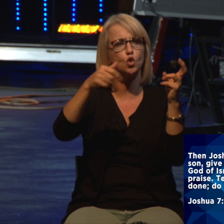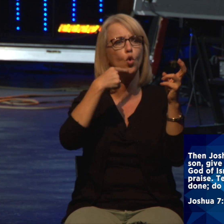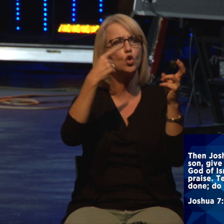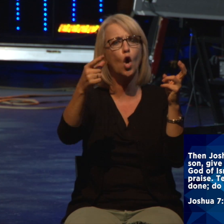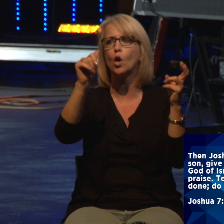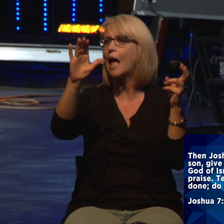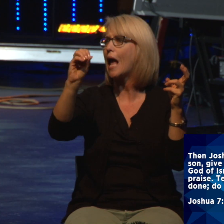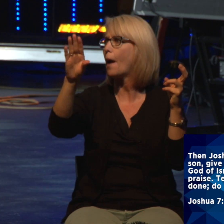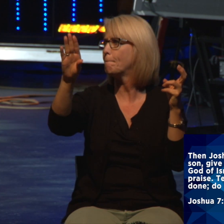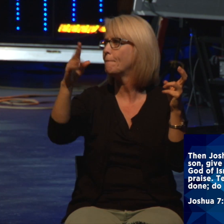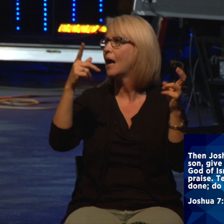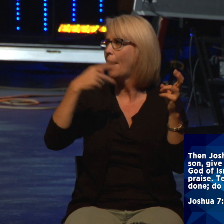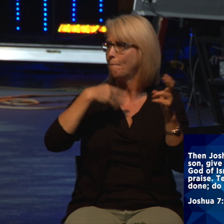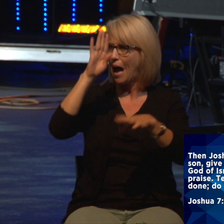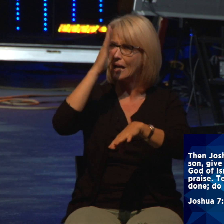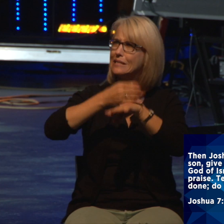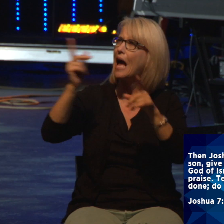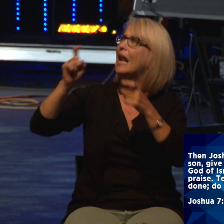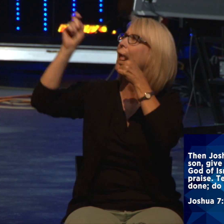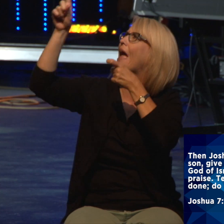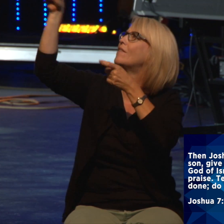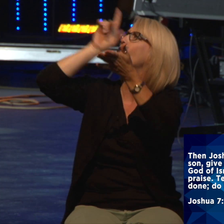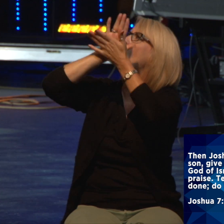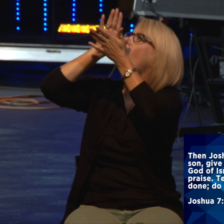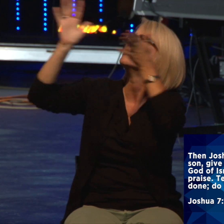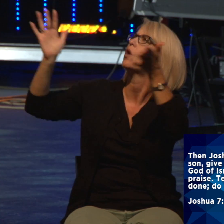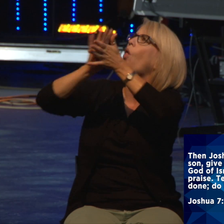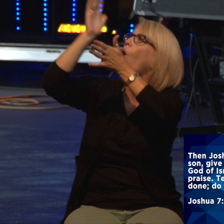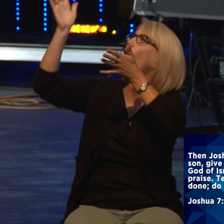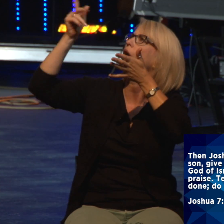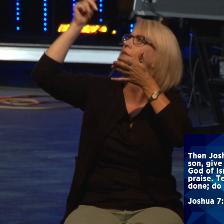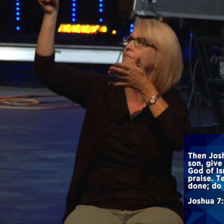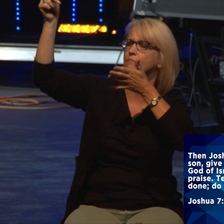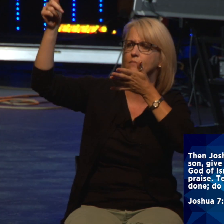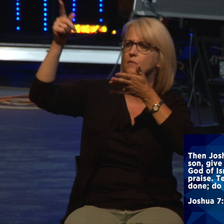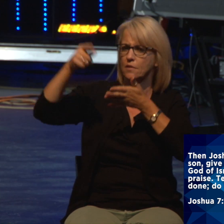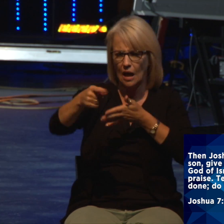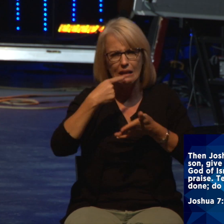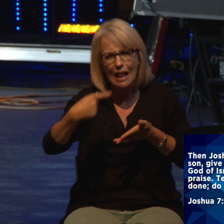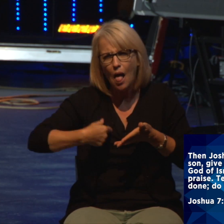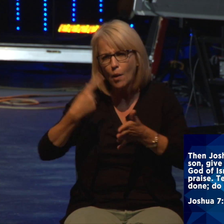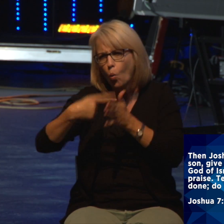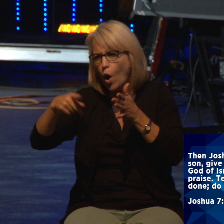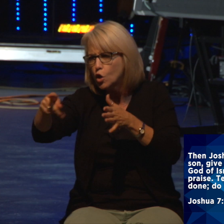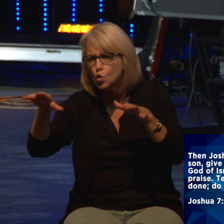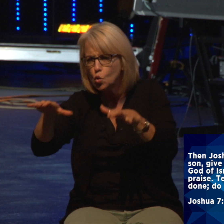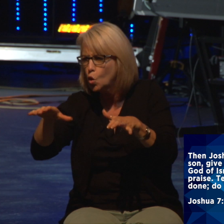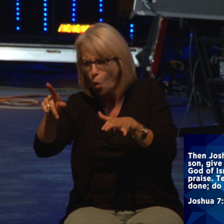glory to the Lord, the God of Israel, and give him the praise. Tell me, what you have done, do not hide it